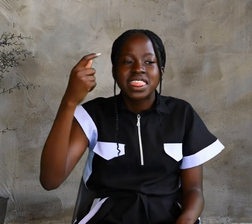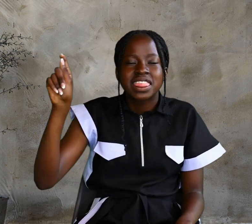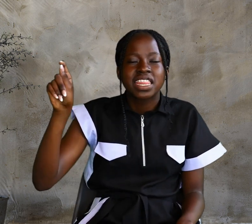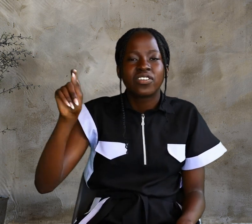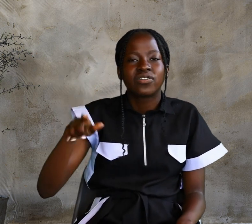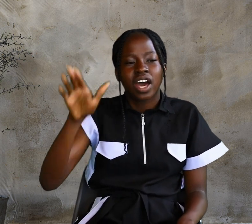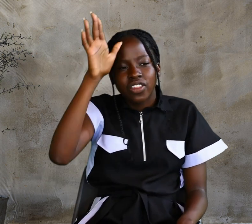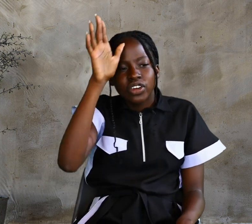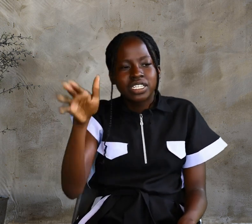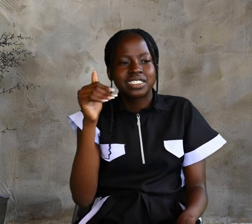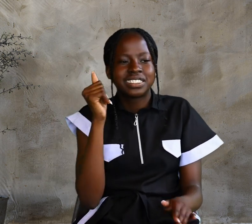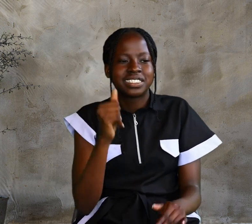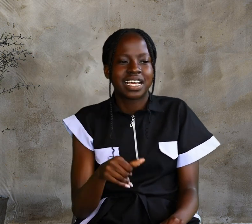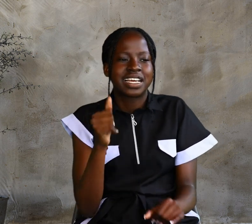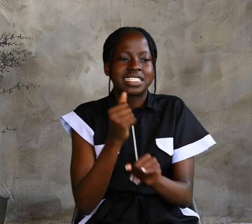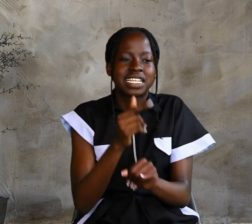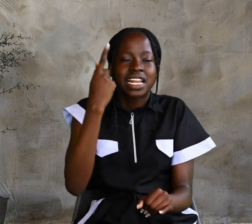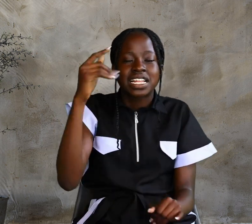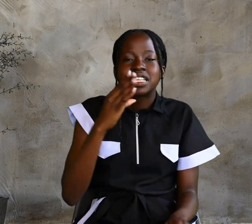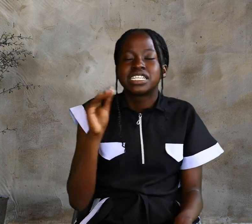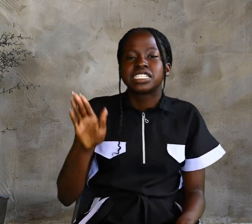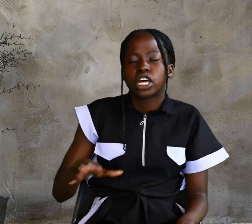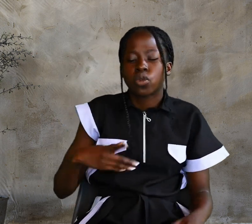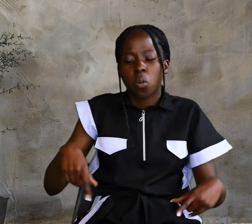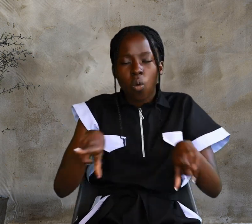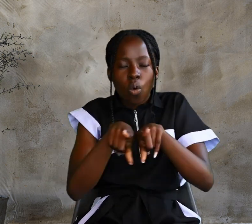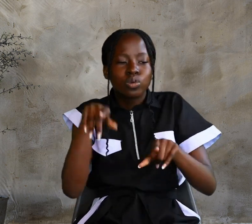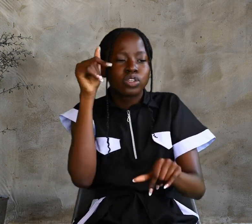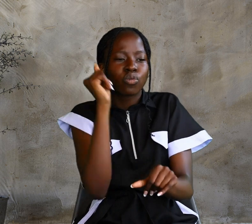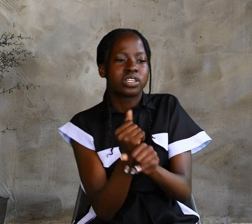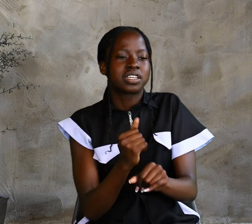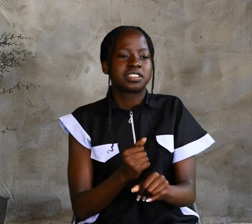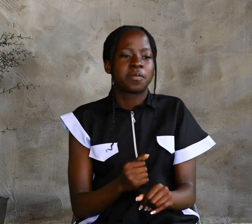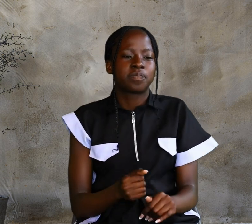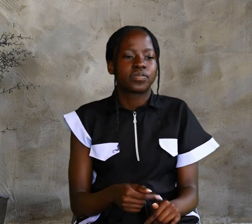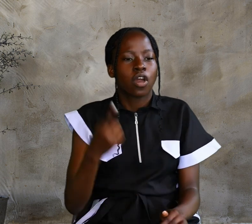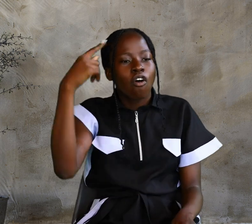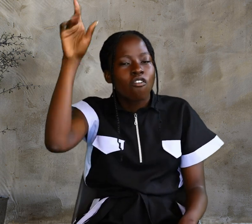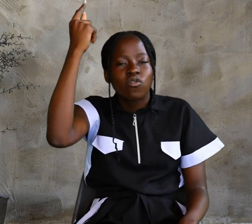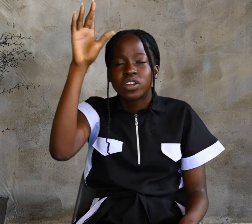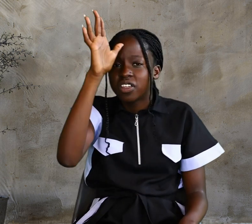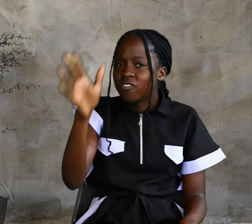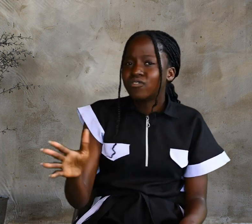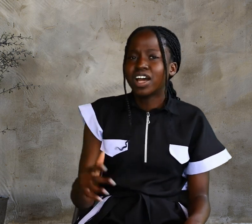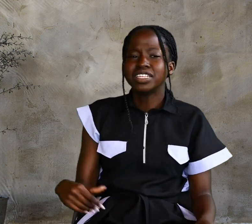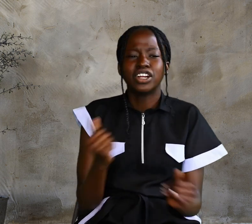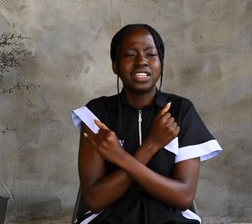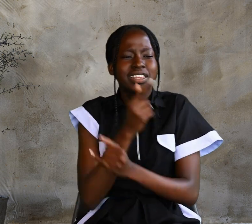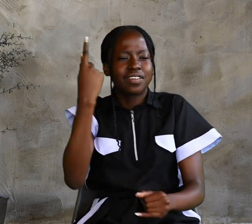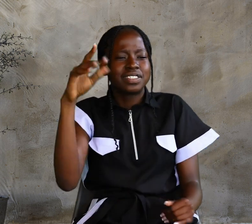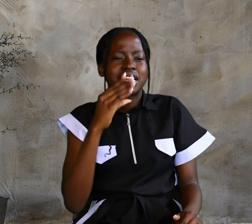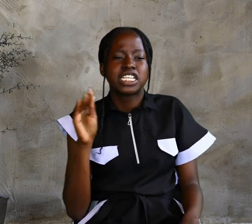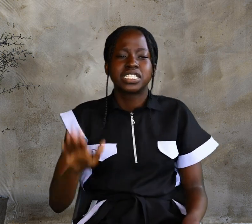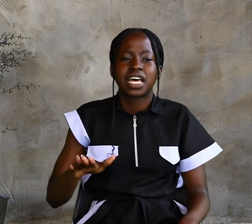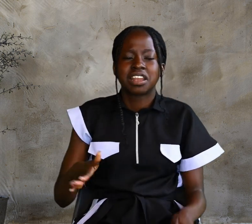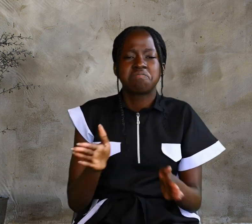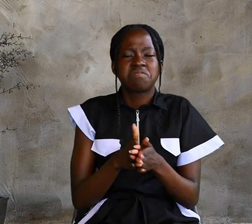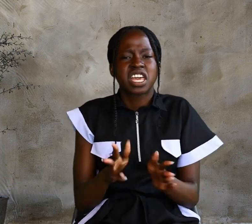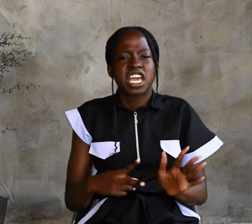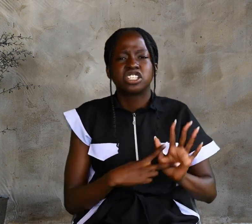Father does, the Son also does. For the Father loves the Son, and